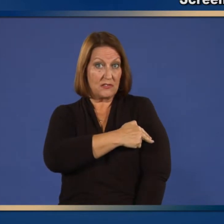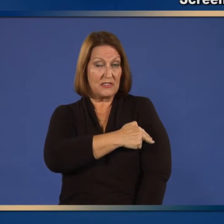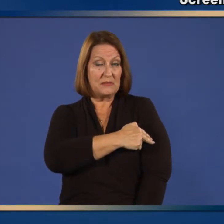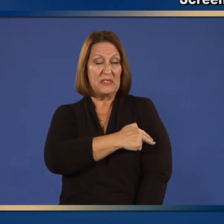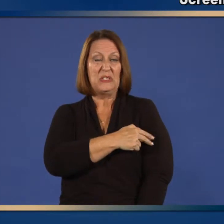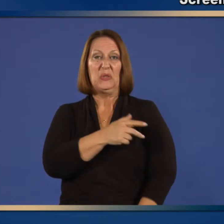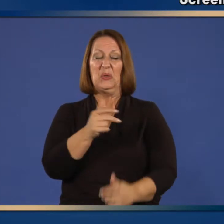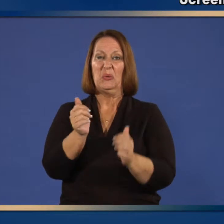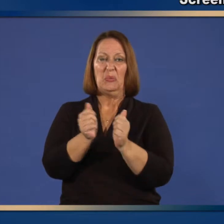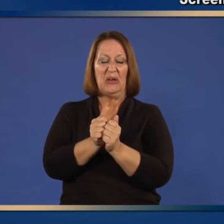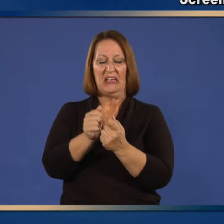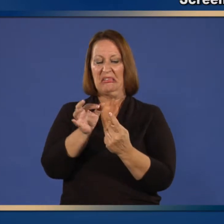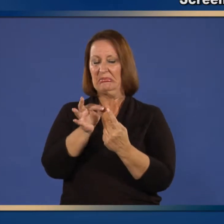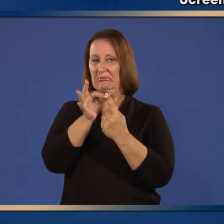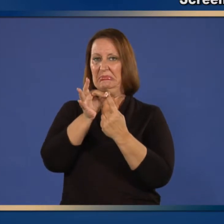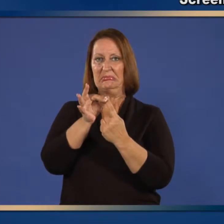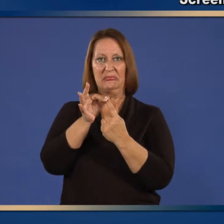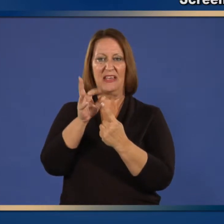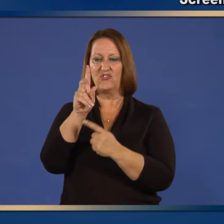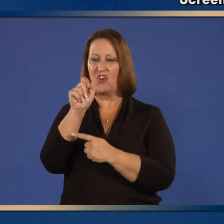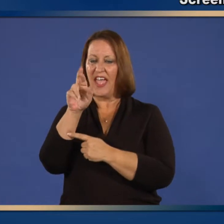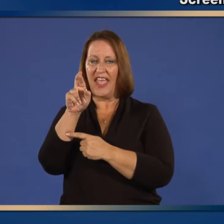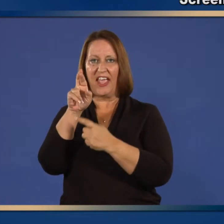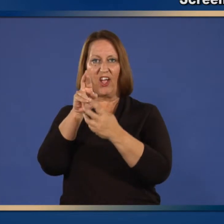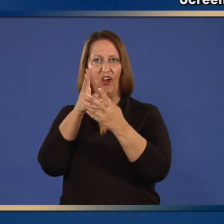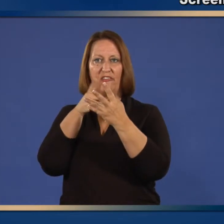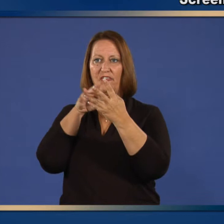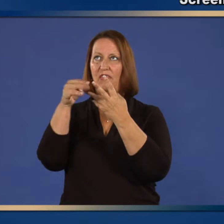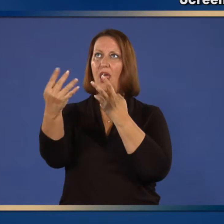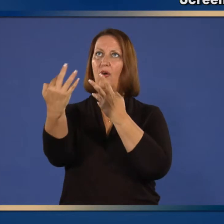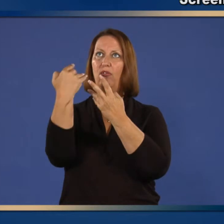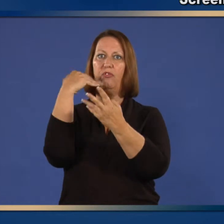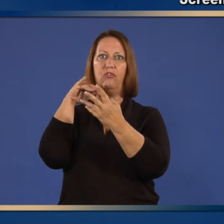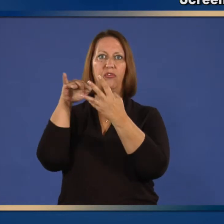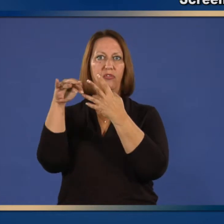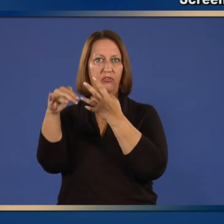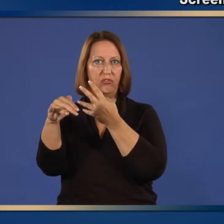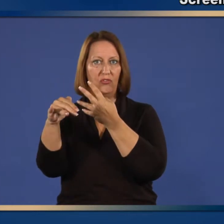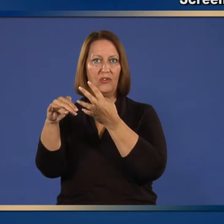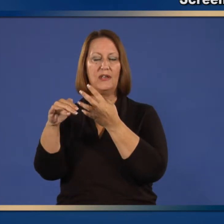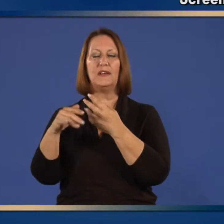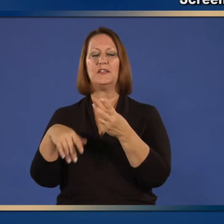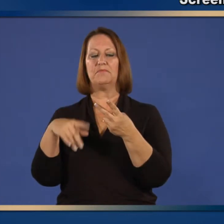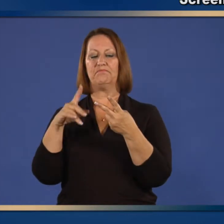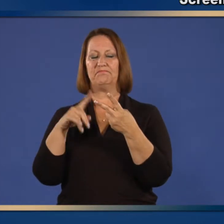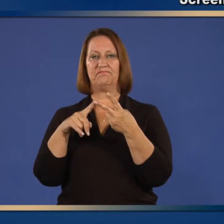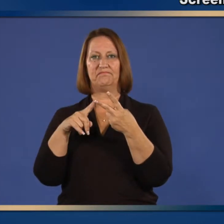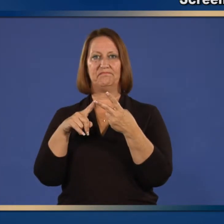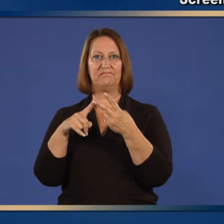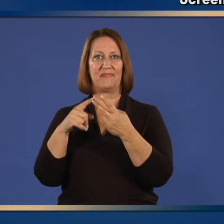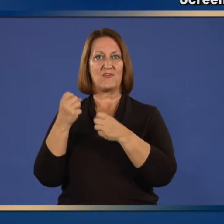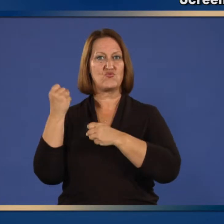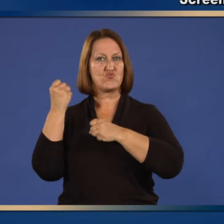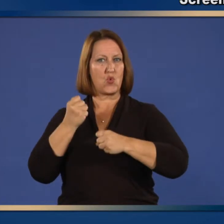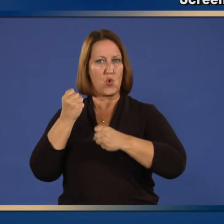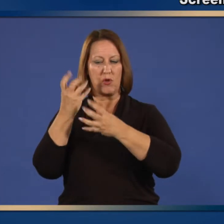specialized patient care area with a positive airflow relative to the corridor.